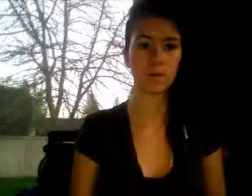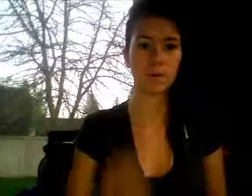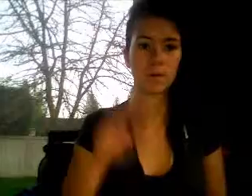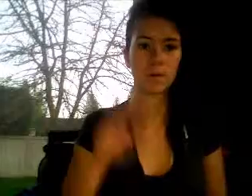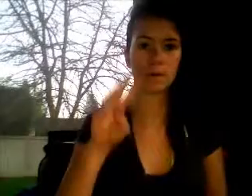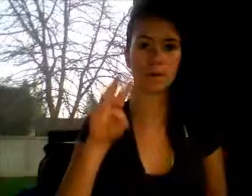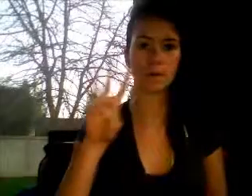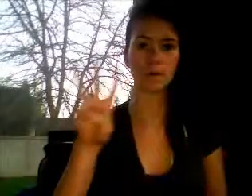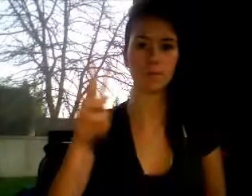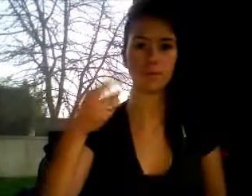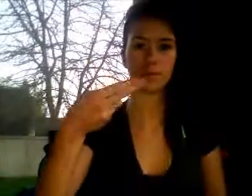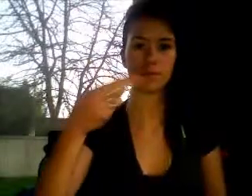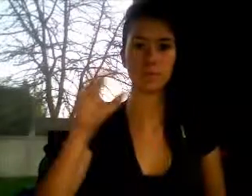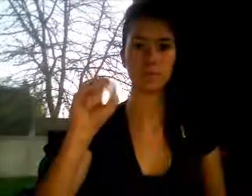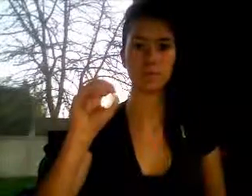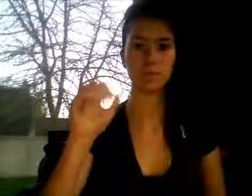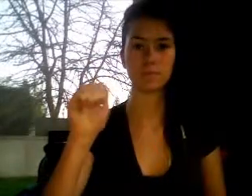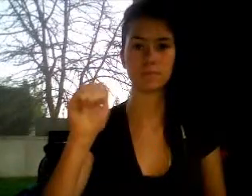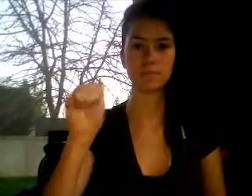0 10 10